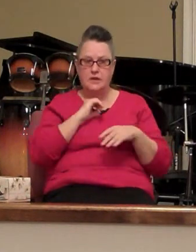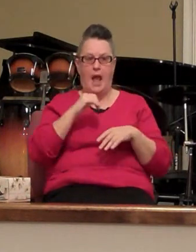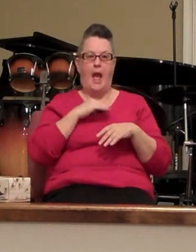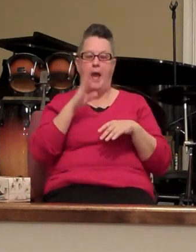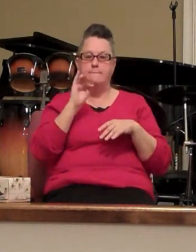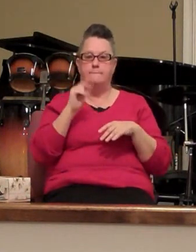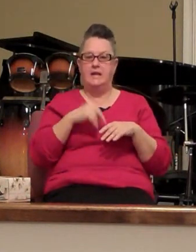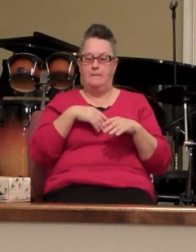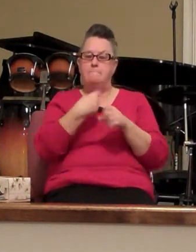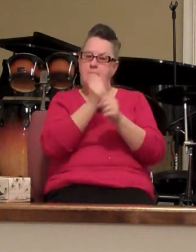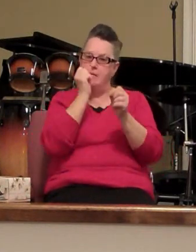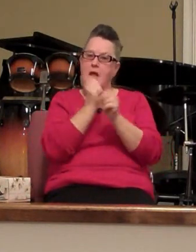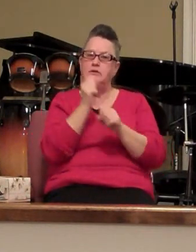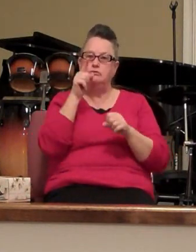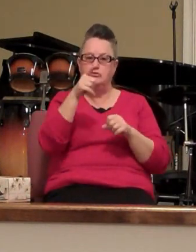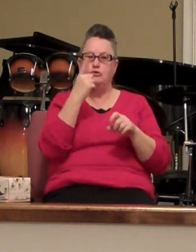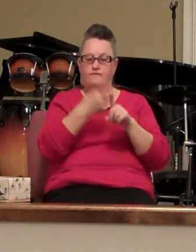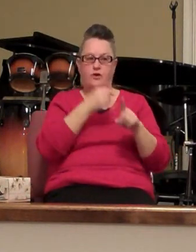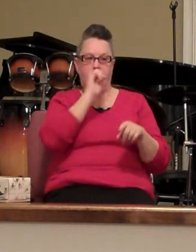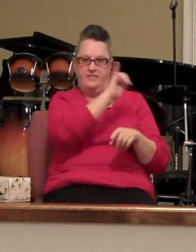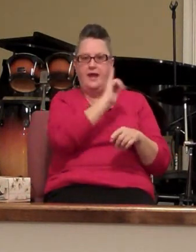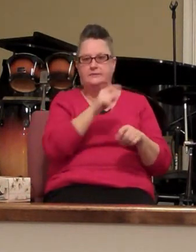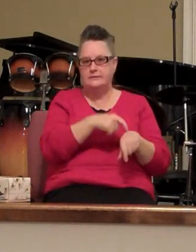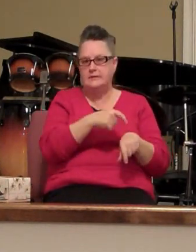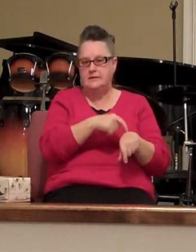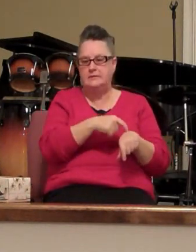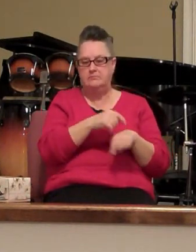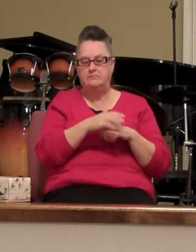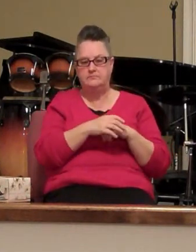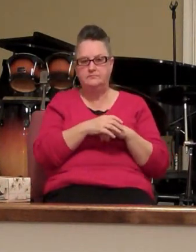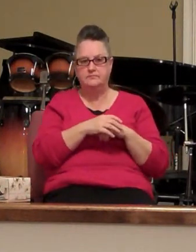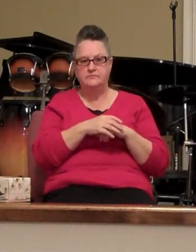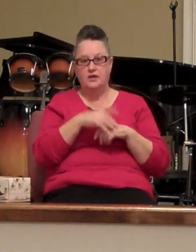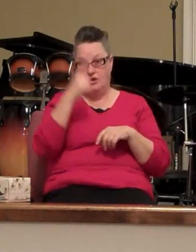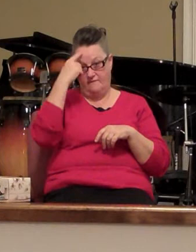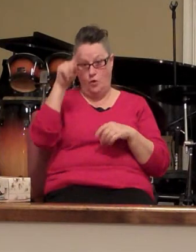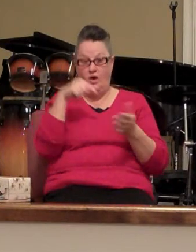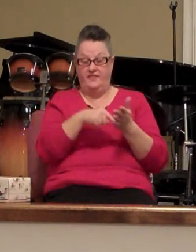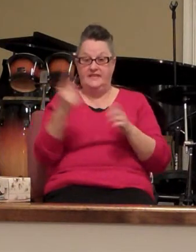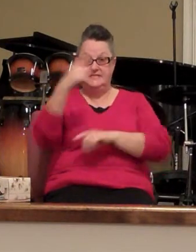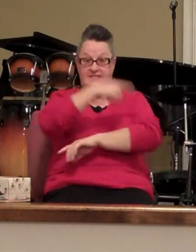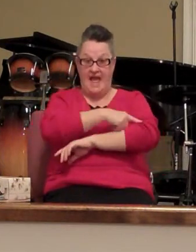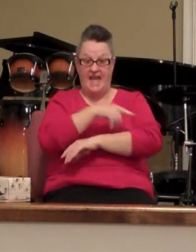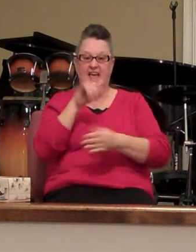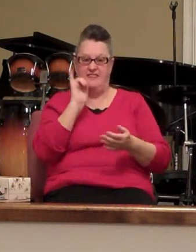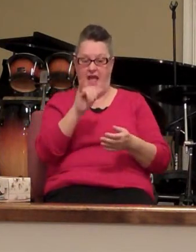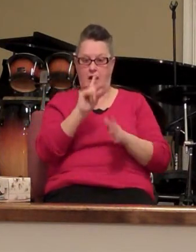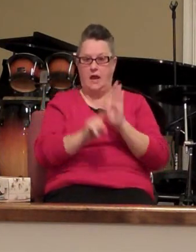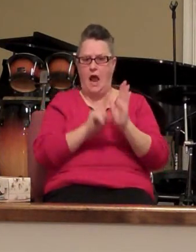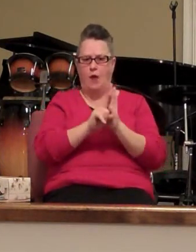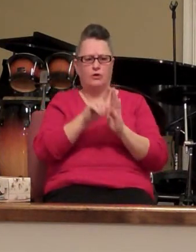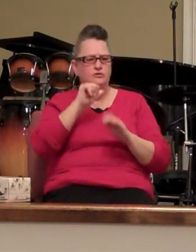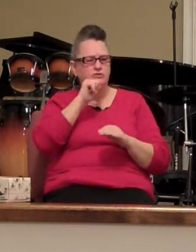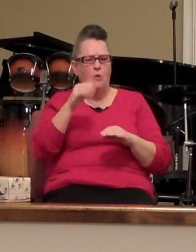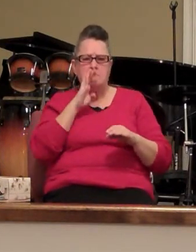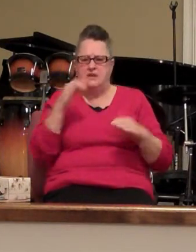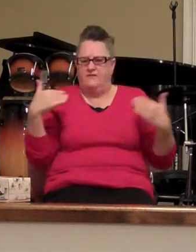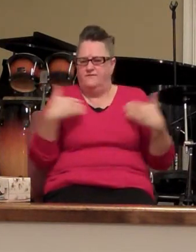moaning you for this time for this day and this hour don't be afraid brother Scott